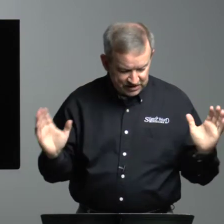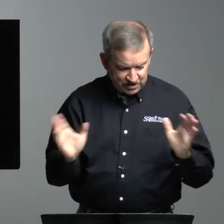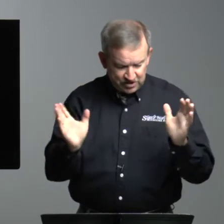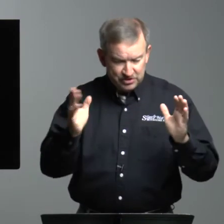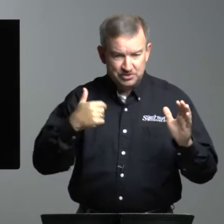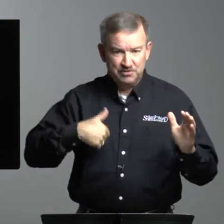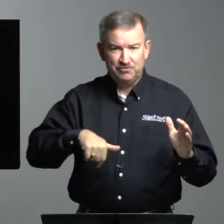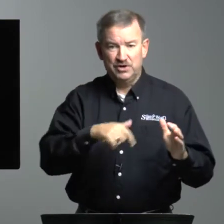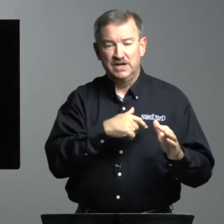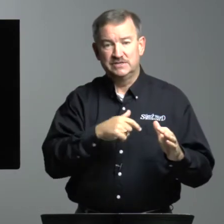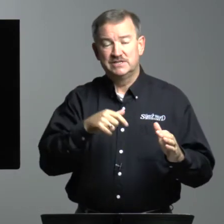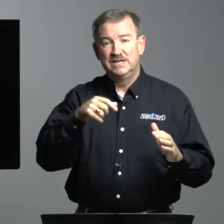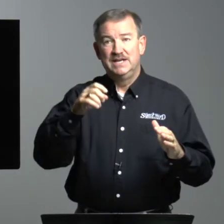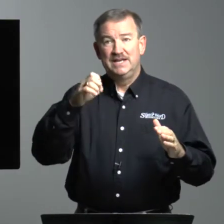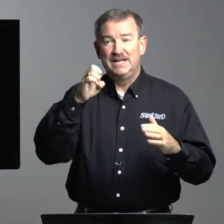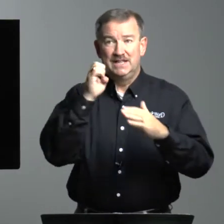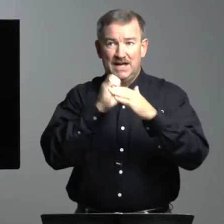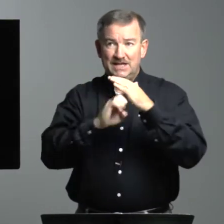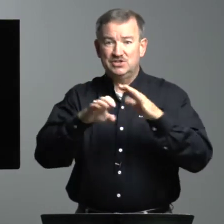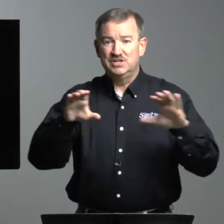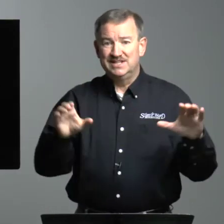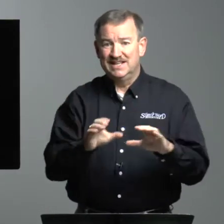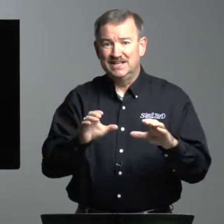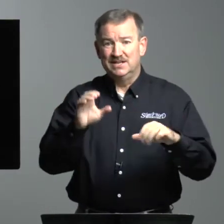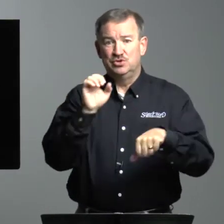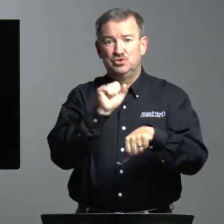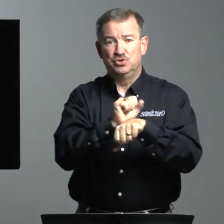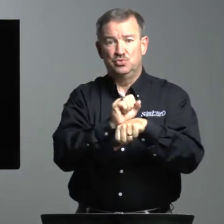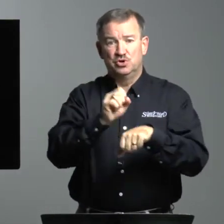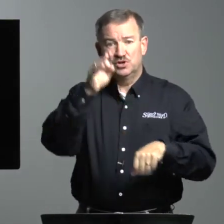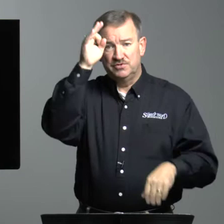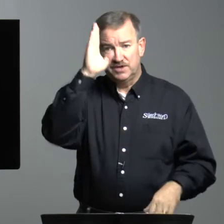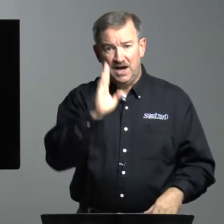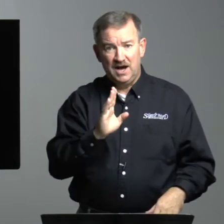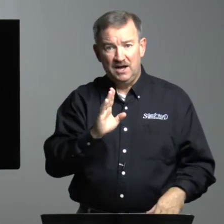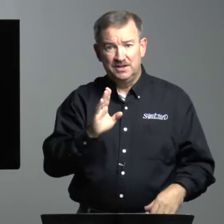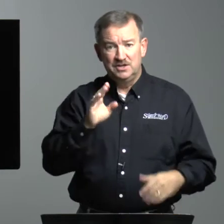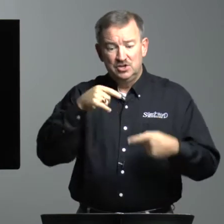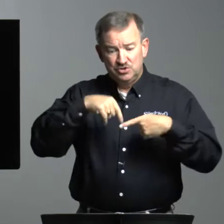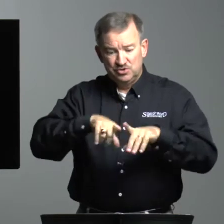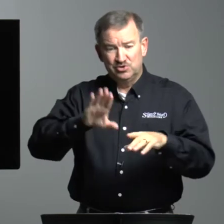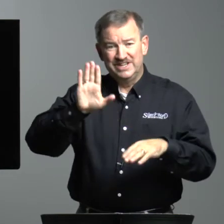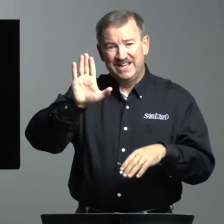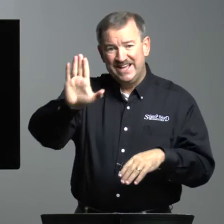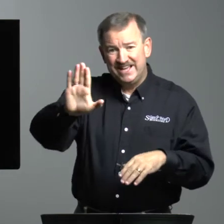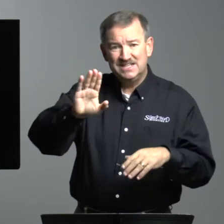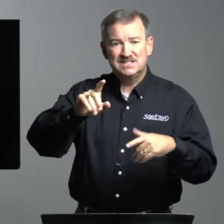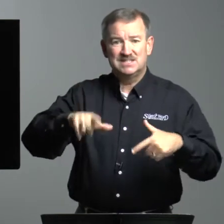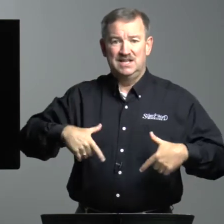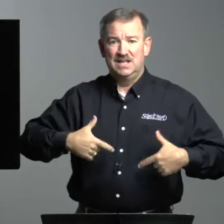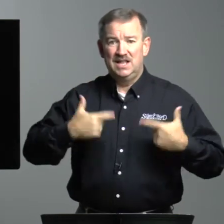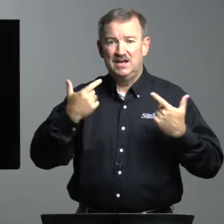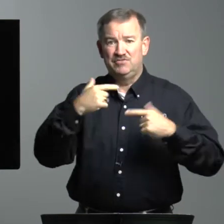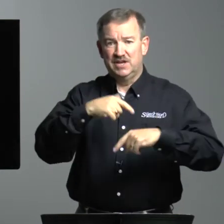encouragement for us. Elijah did the work of God during his lifetime.